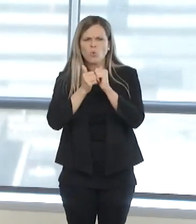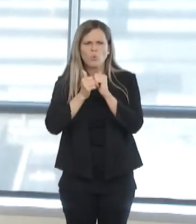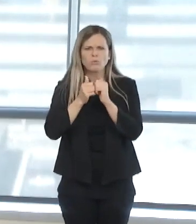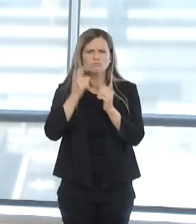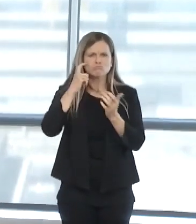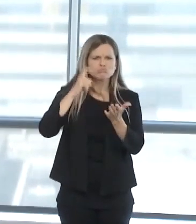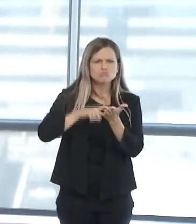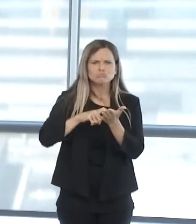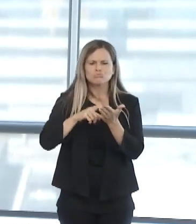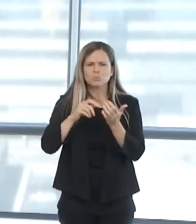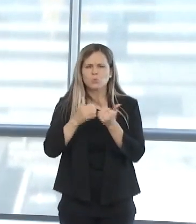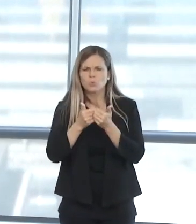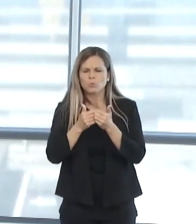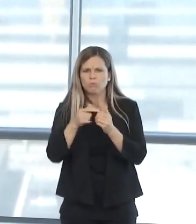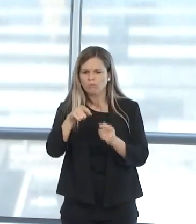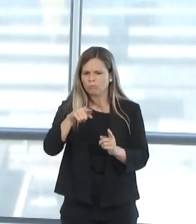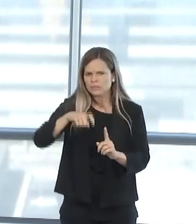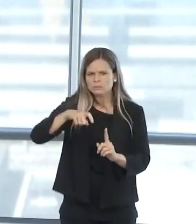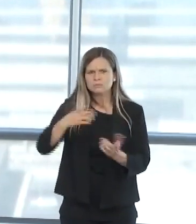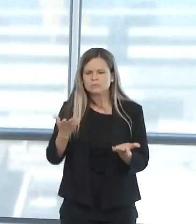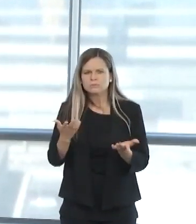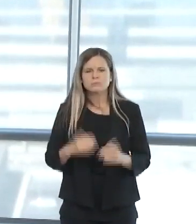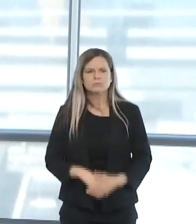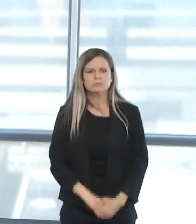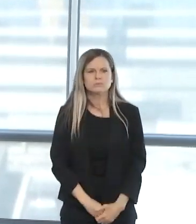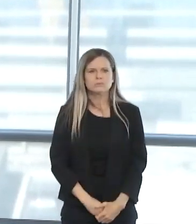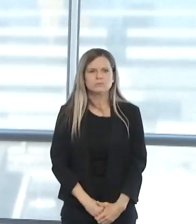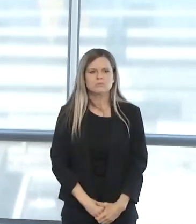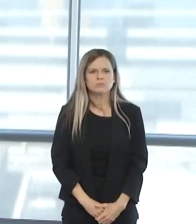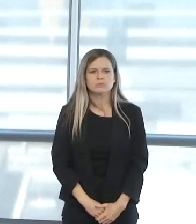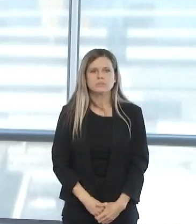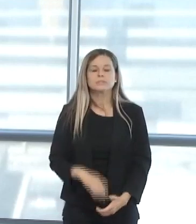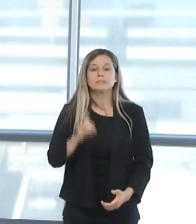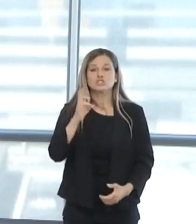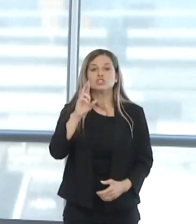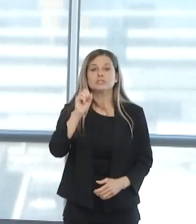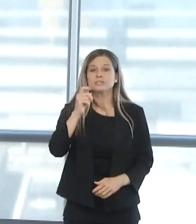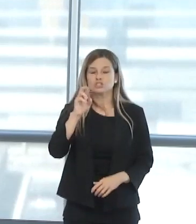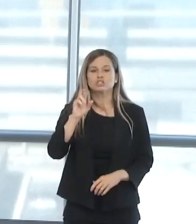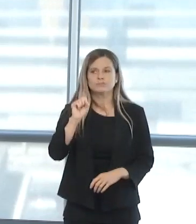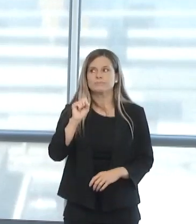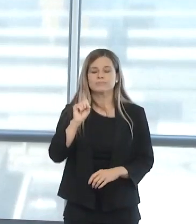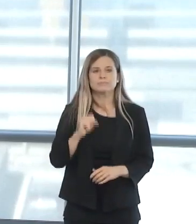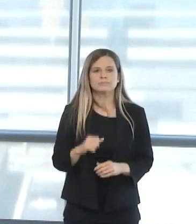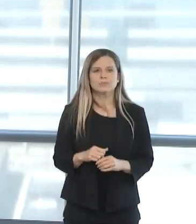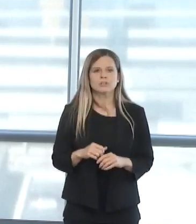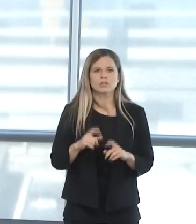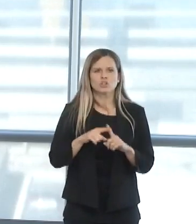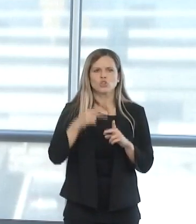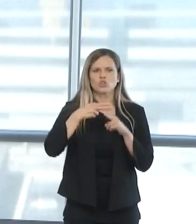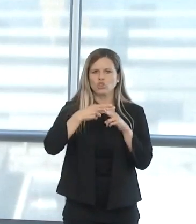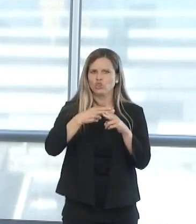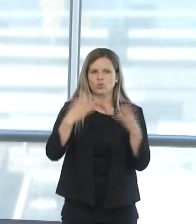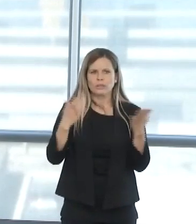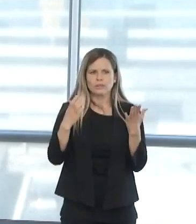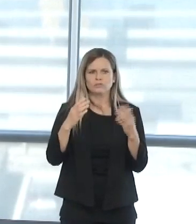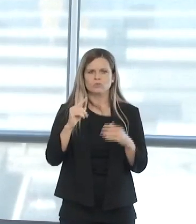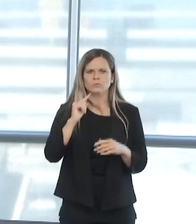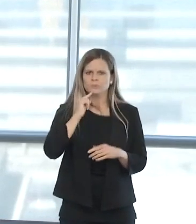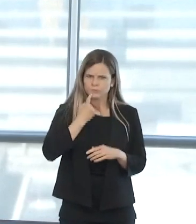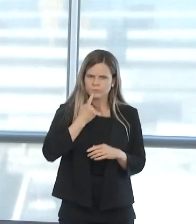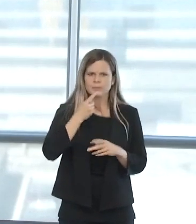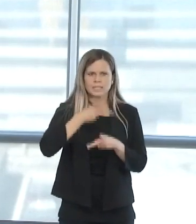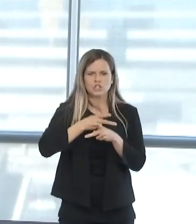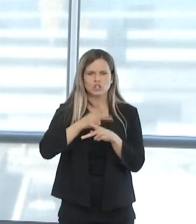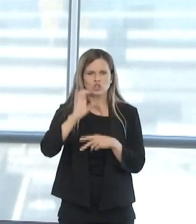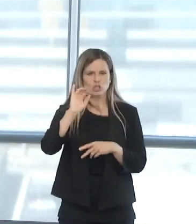Thank you for the question. An intensive care bed is also called a critical care bed. It's when a patient needs an additional level of